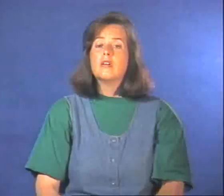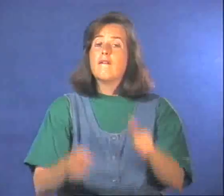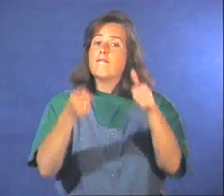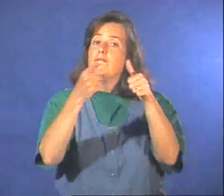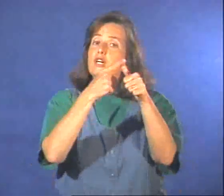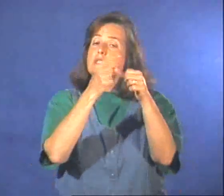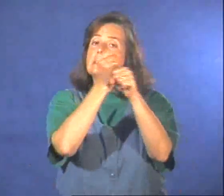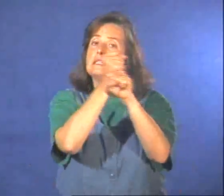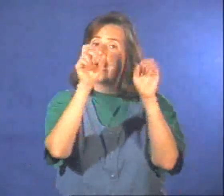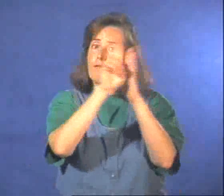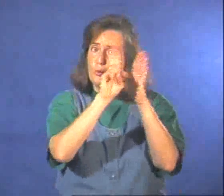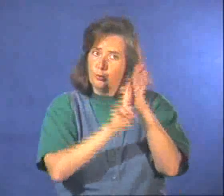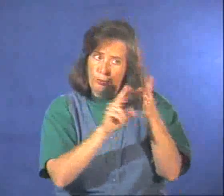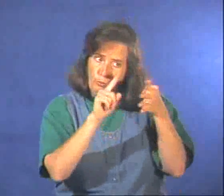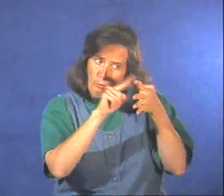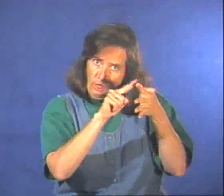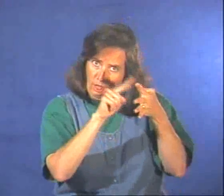The first safety rule is